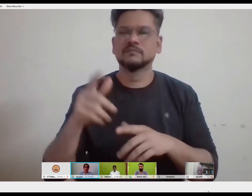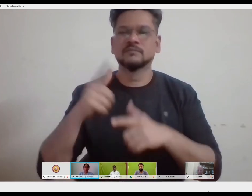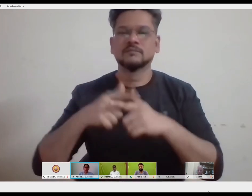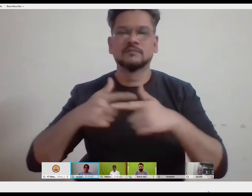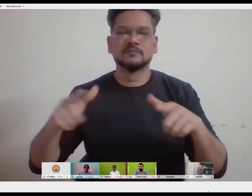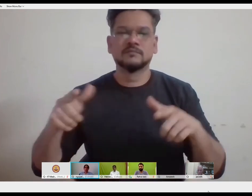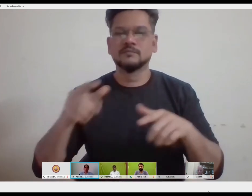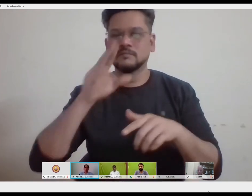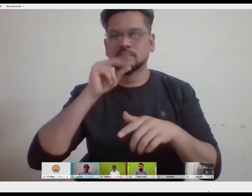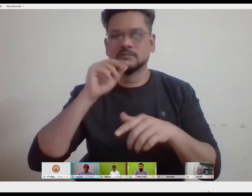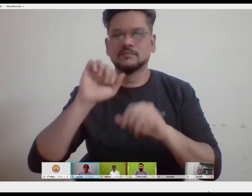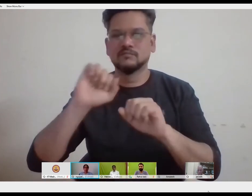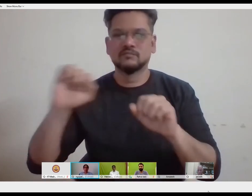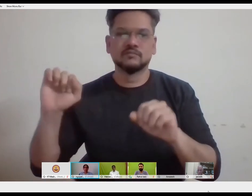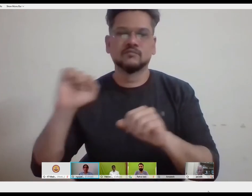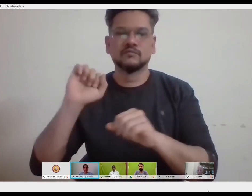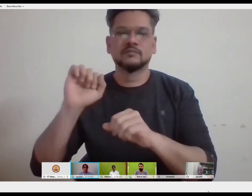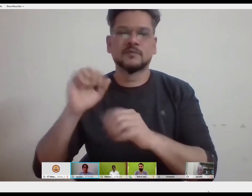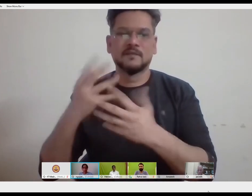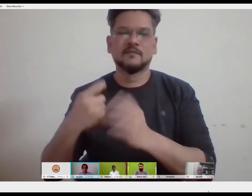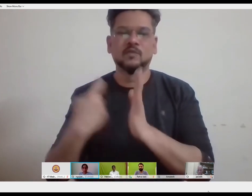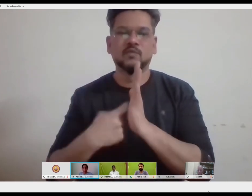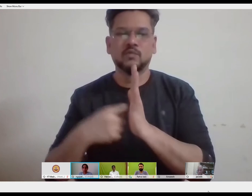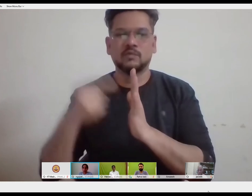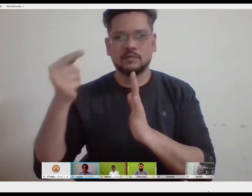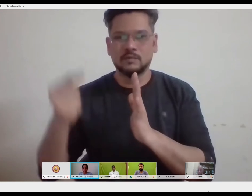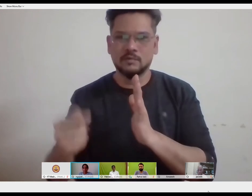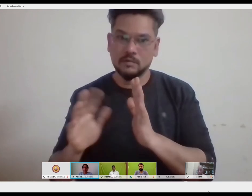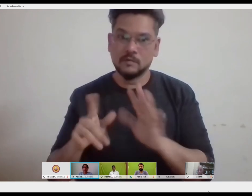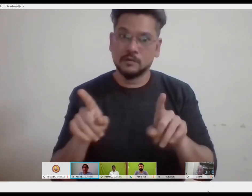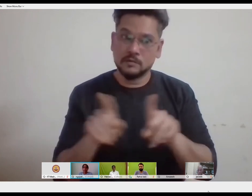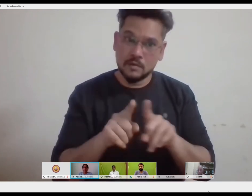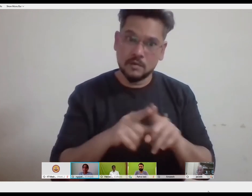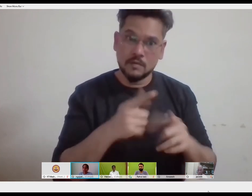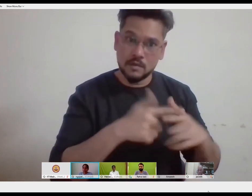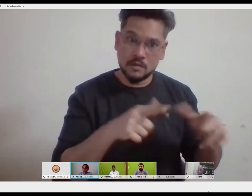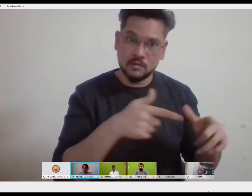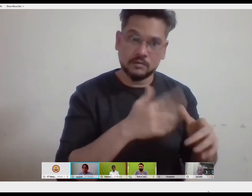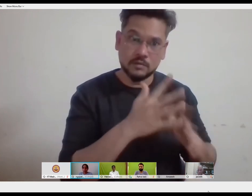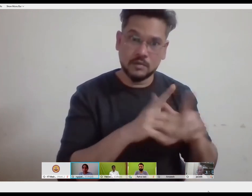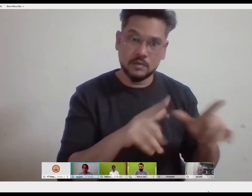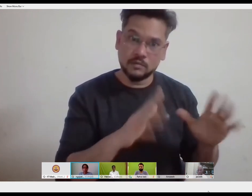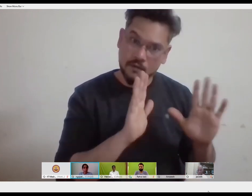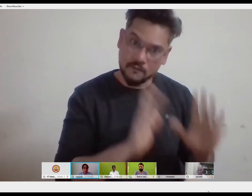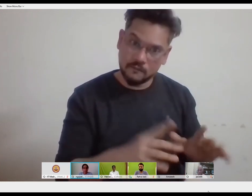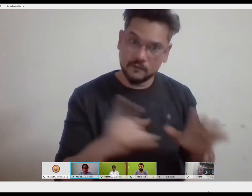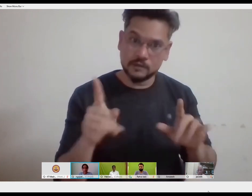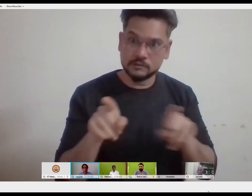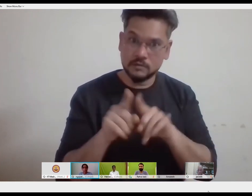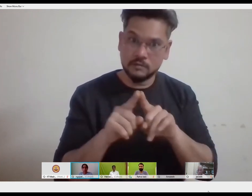language be put in as a language in its own right? Does it have a dictionary? Is